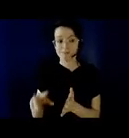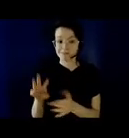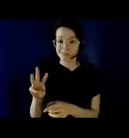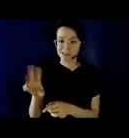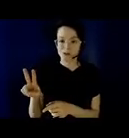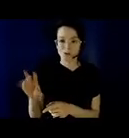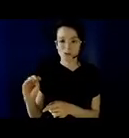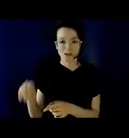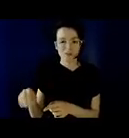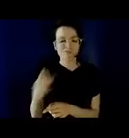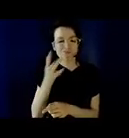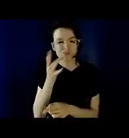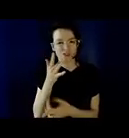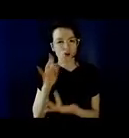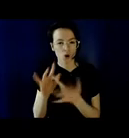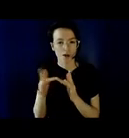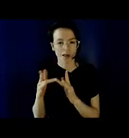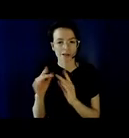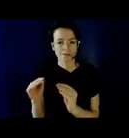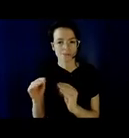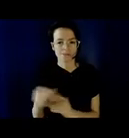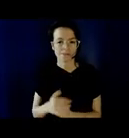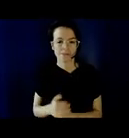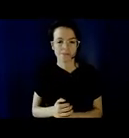62%, preferred online.